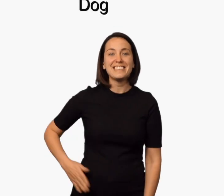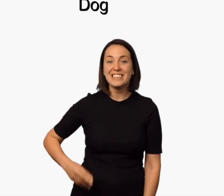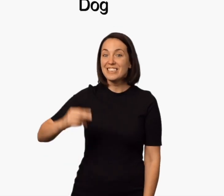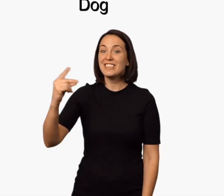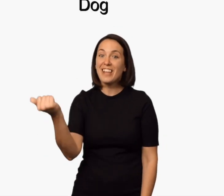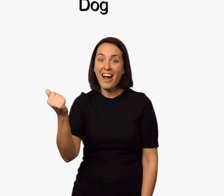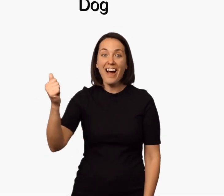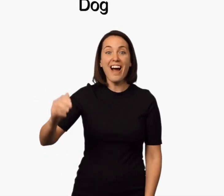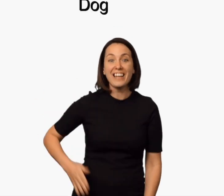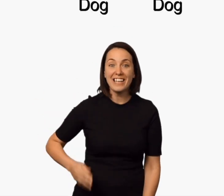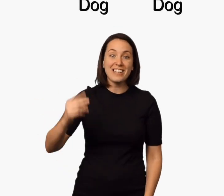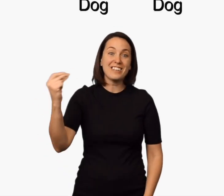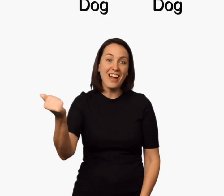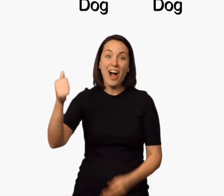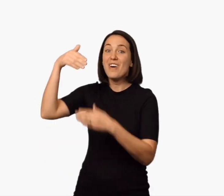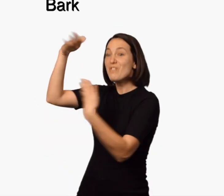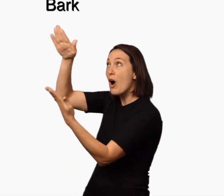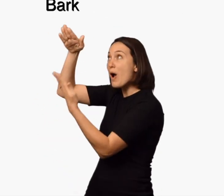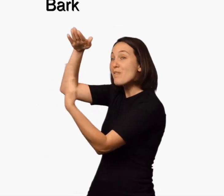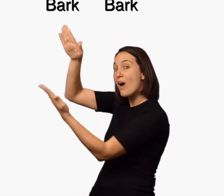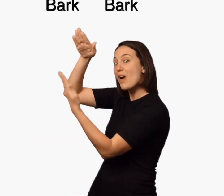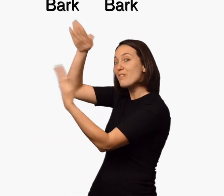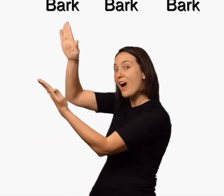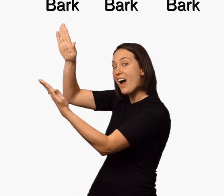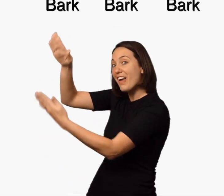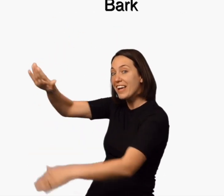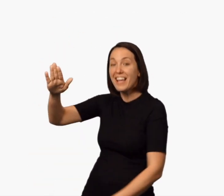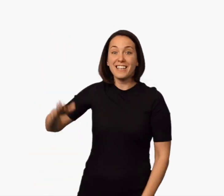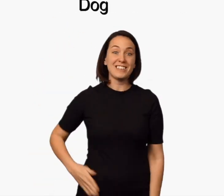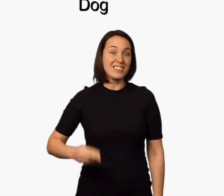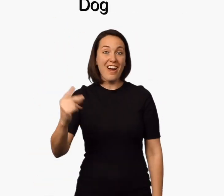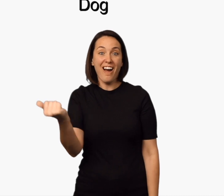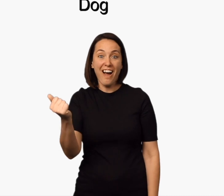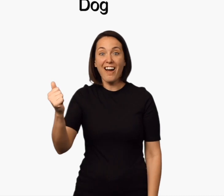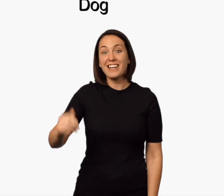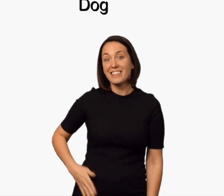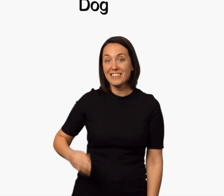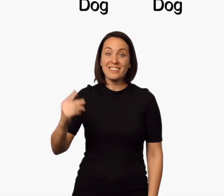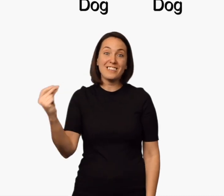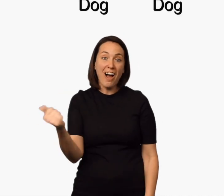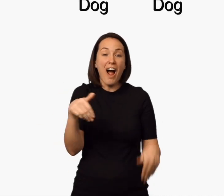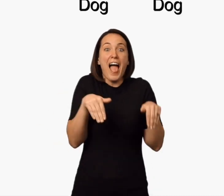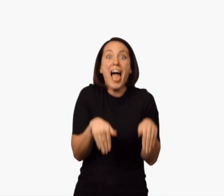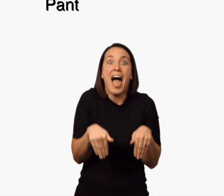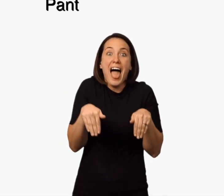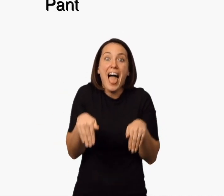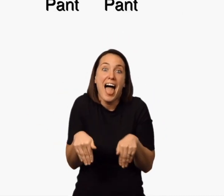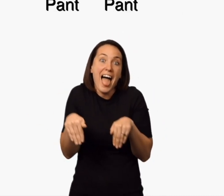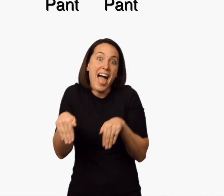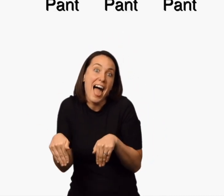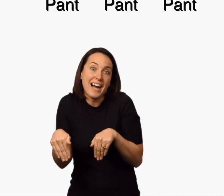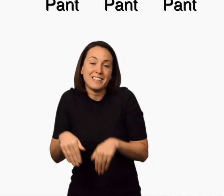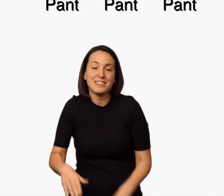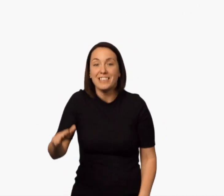Dog, dog, bark, bark, bark Dog, dog, pant, pant, pant